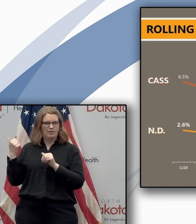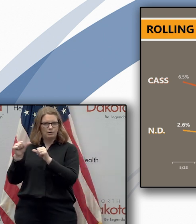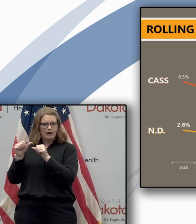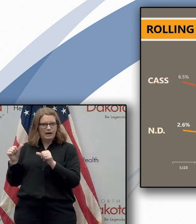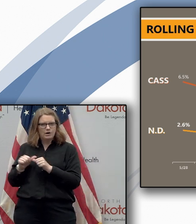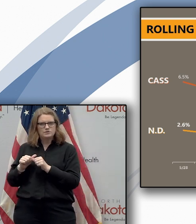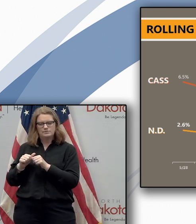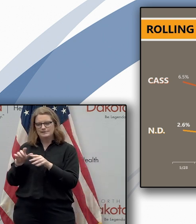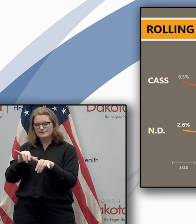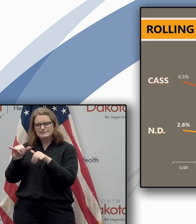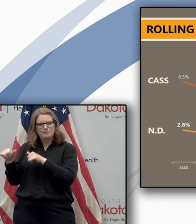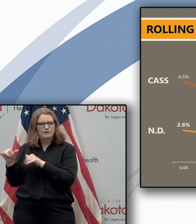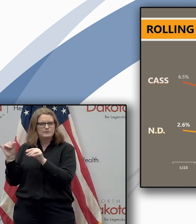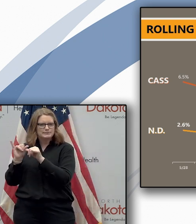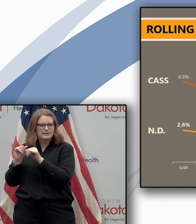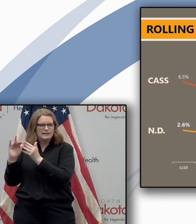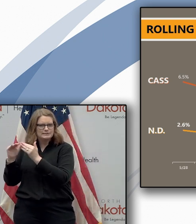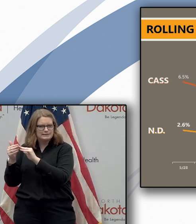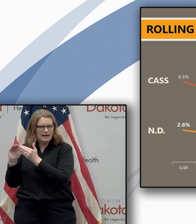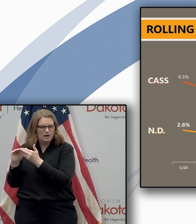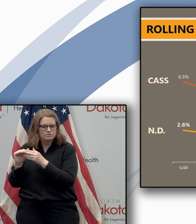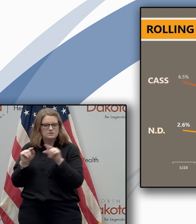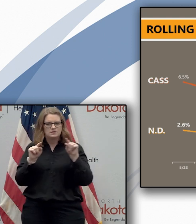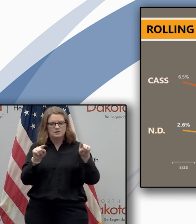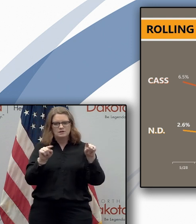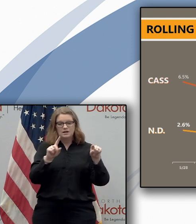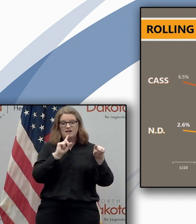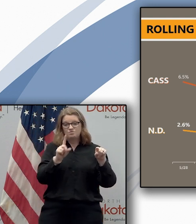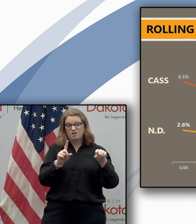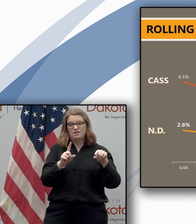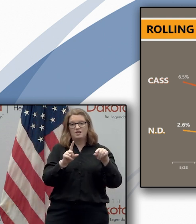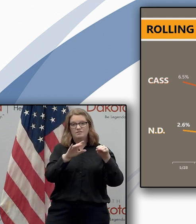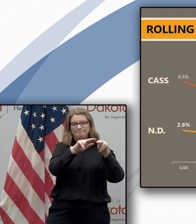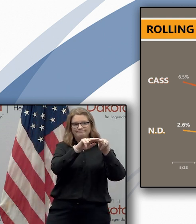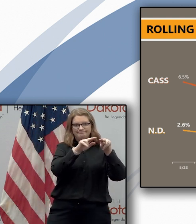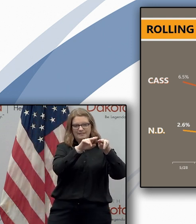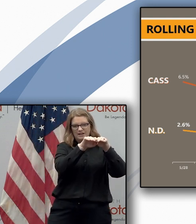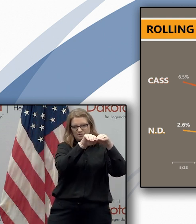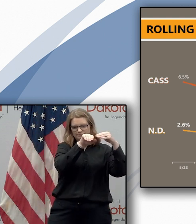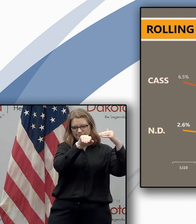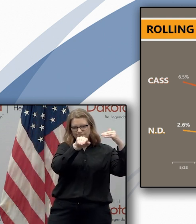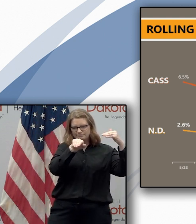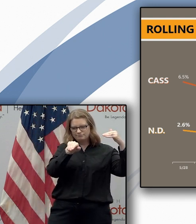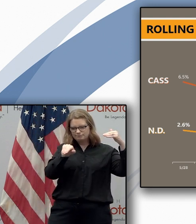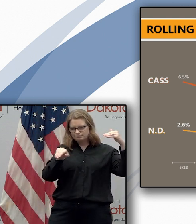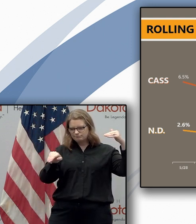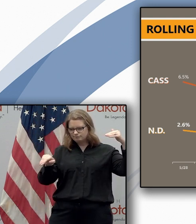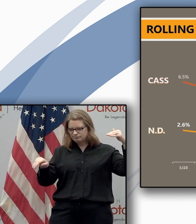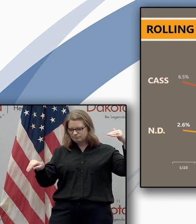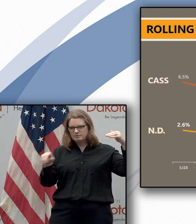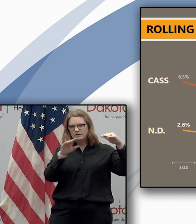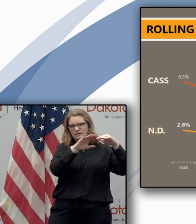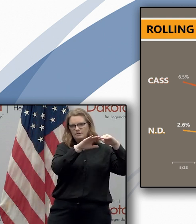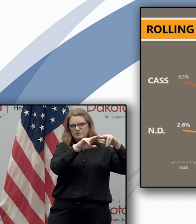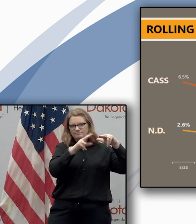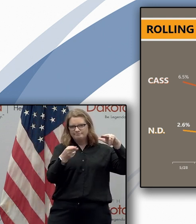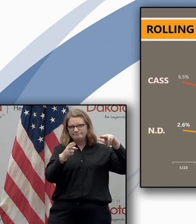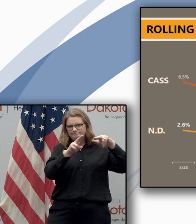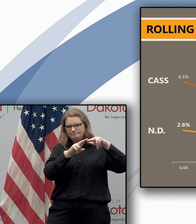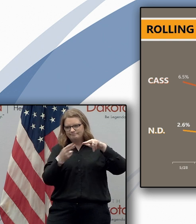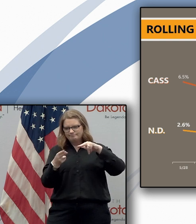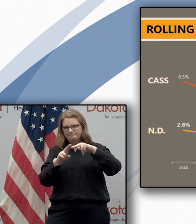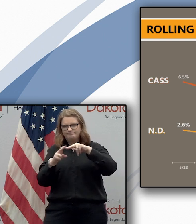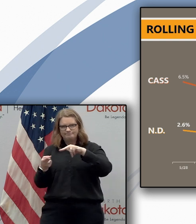demographic mix and it too has shown great progress in bringing the bringing the line down and keeping the line down